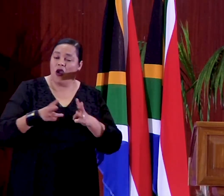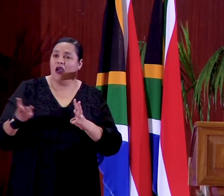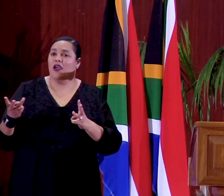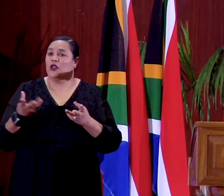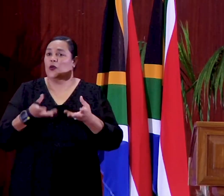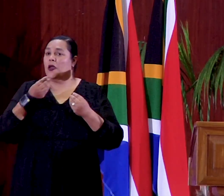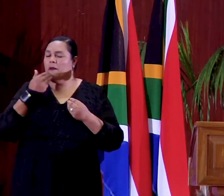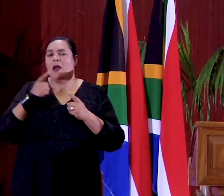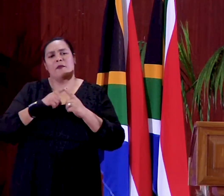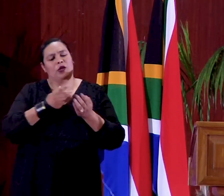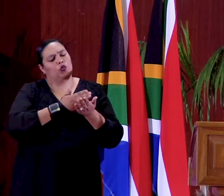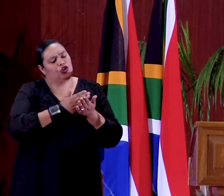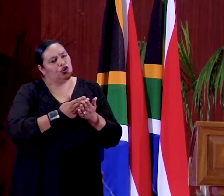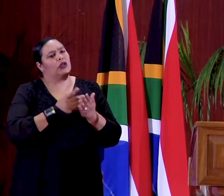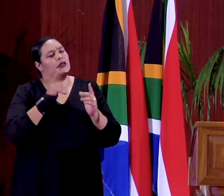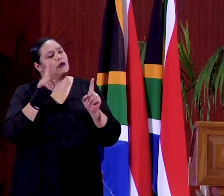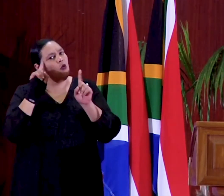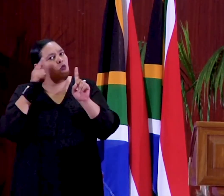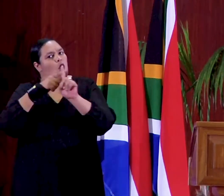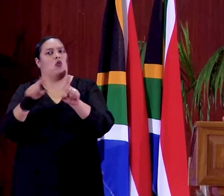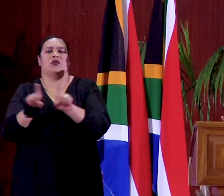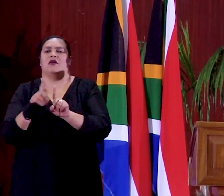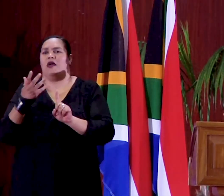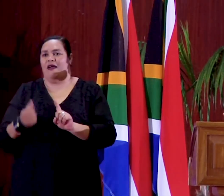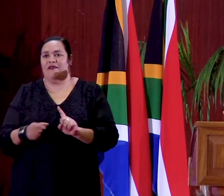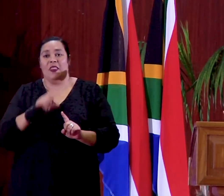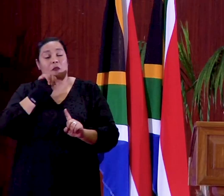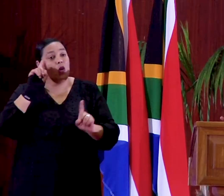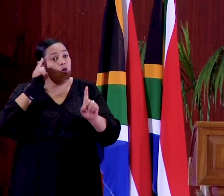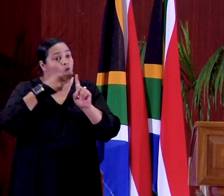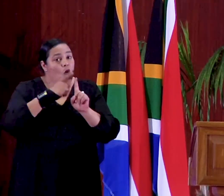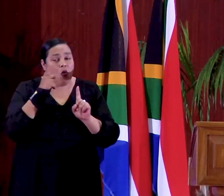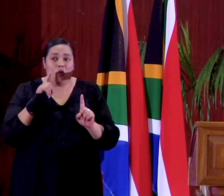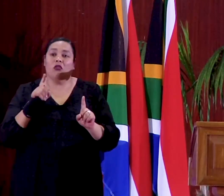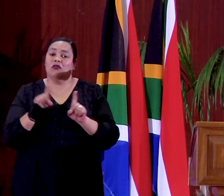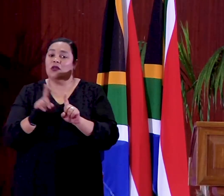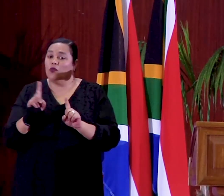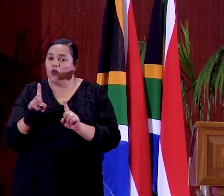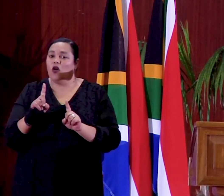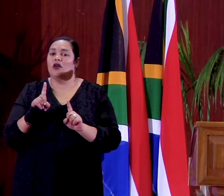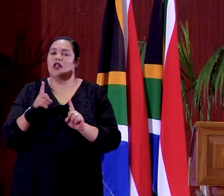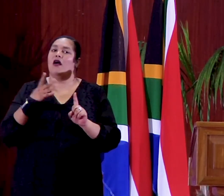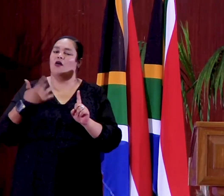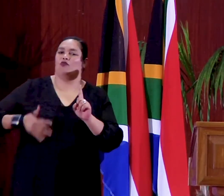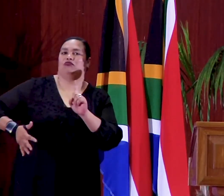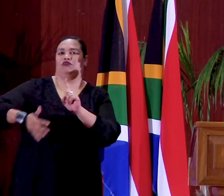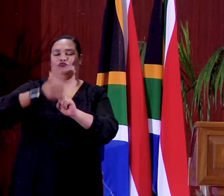but we share a common goal. And that goal is achieving